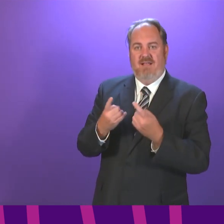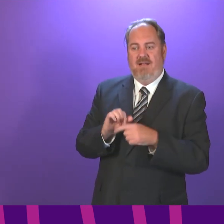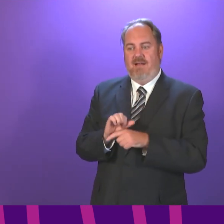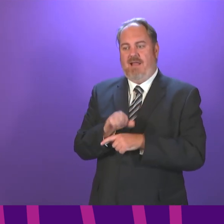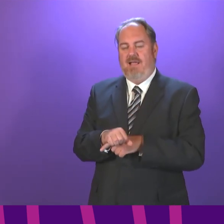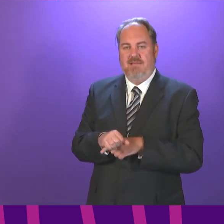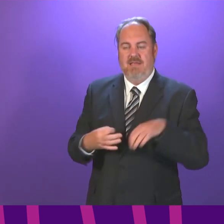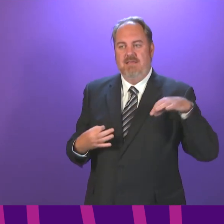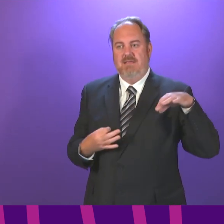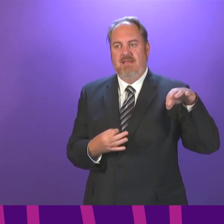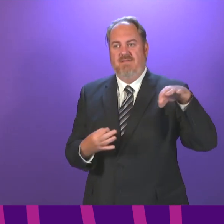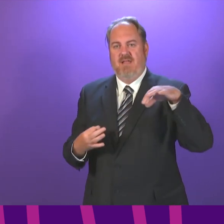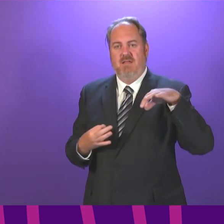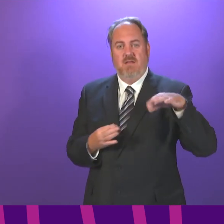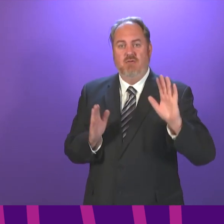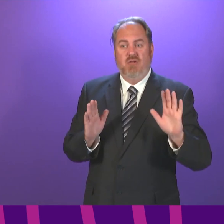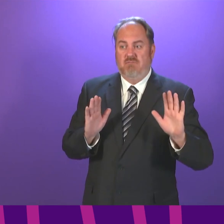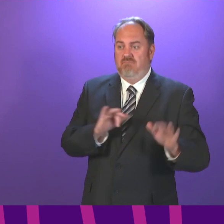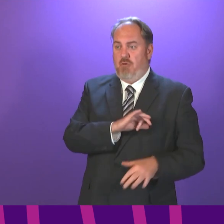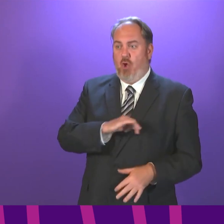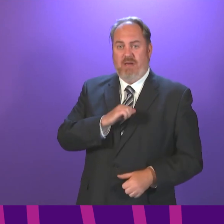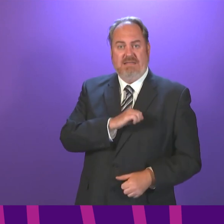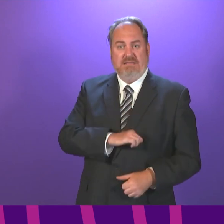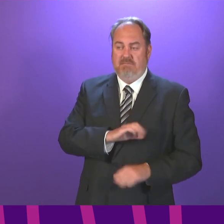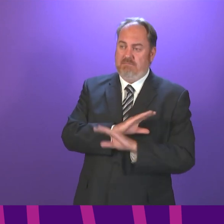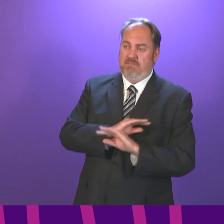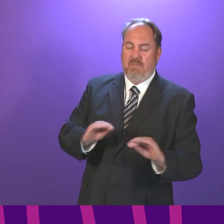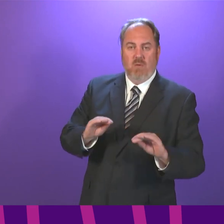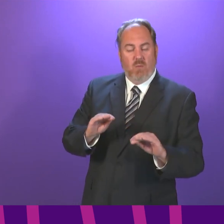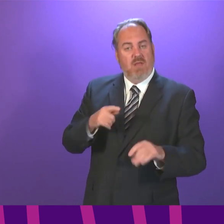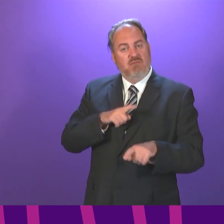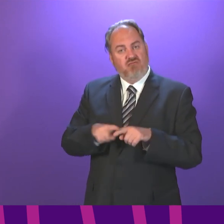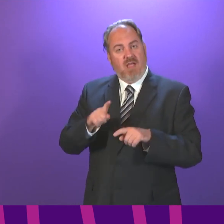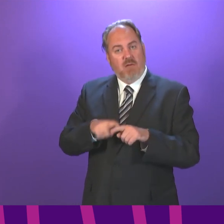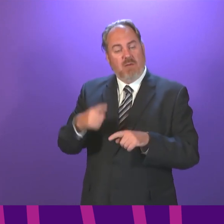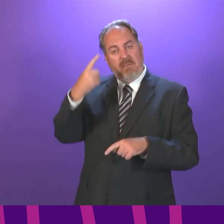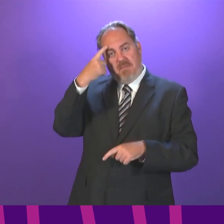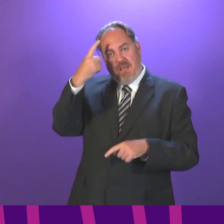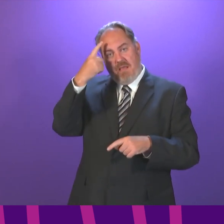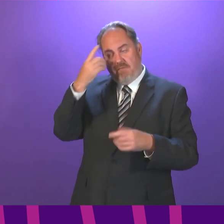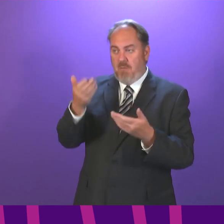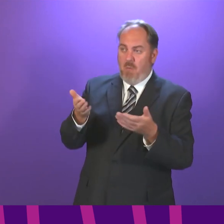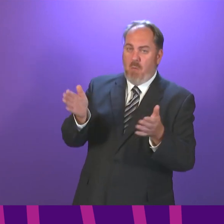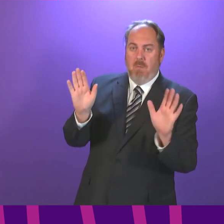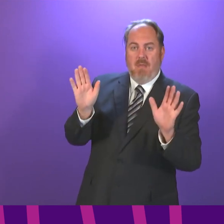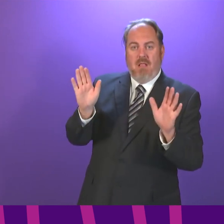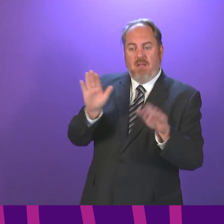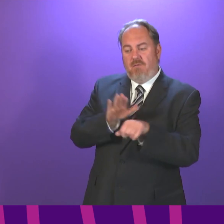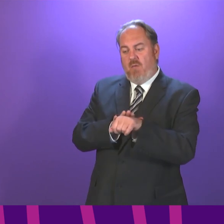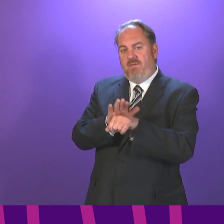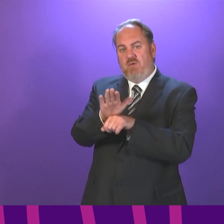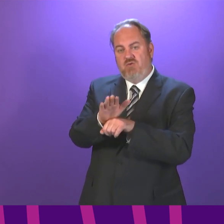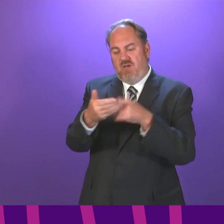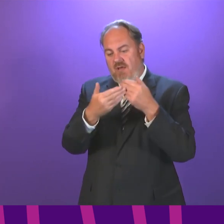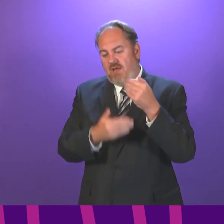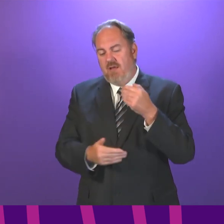to do. I wanted to be frank with Parliament that we are keeping our options open. In the app we developing, I